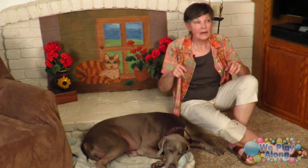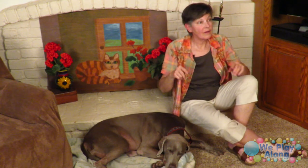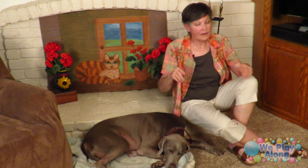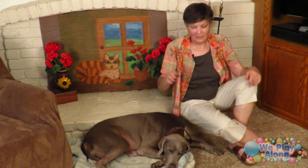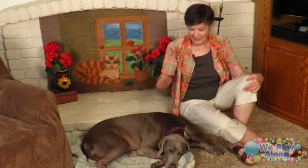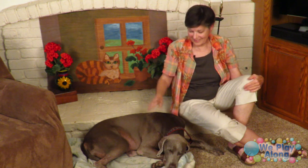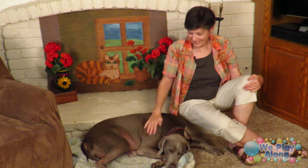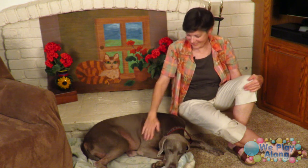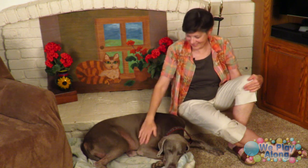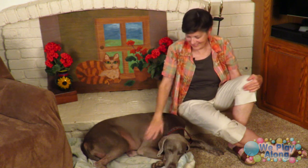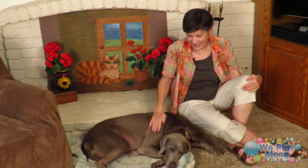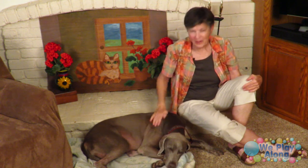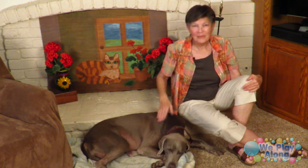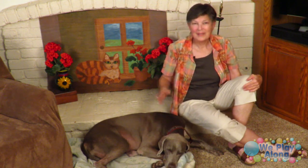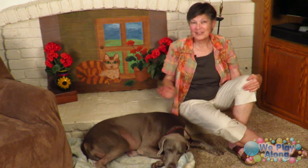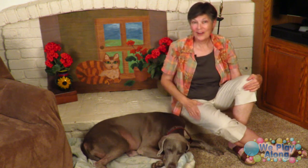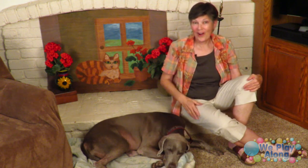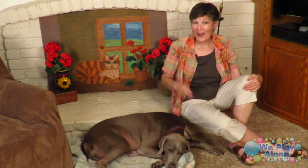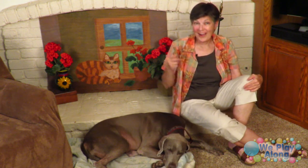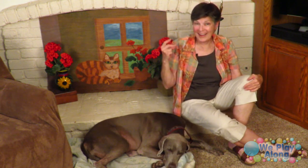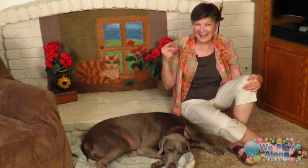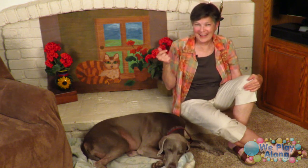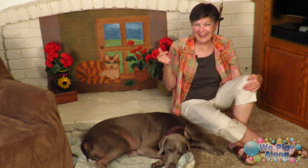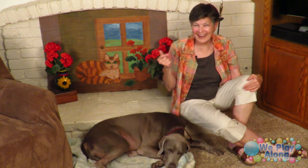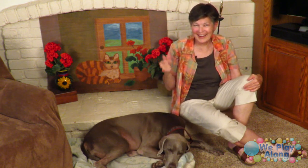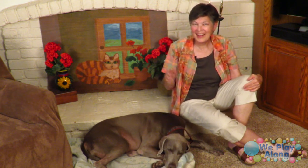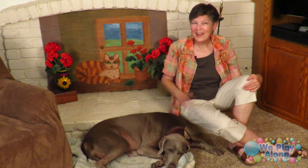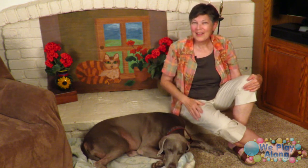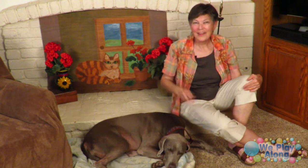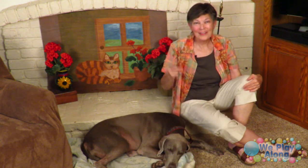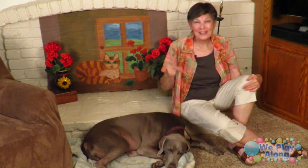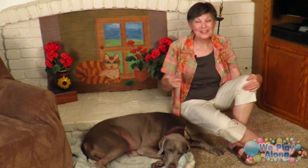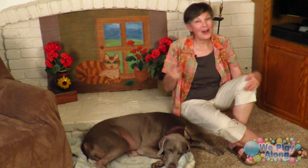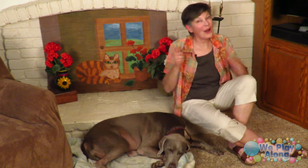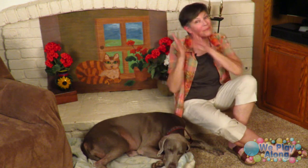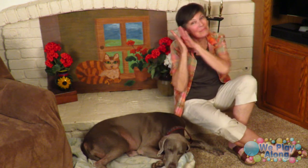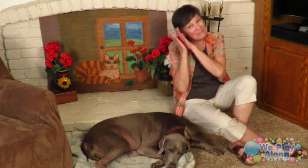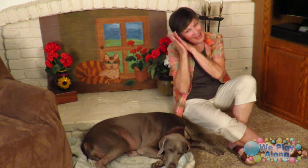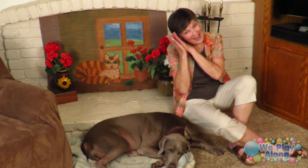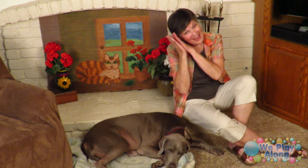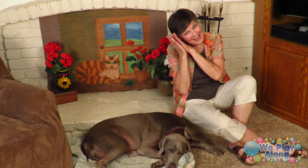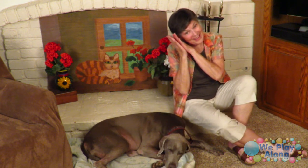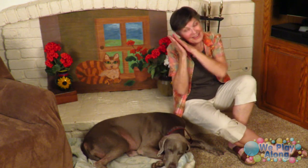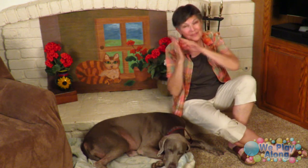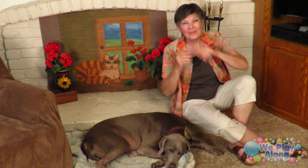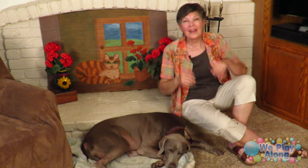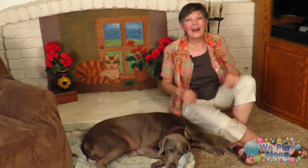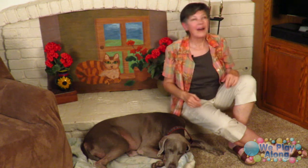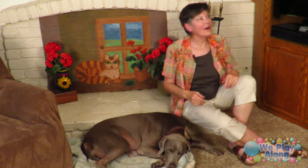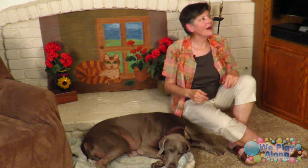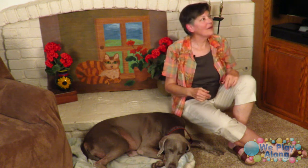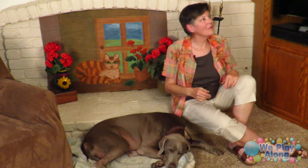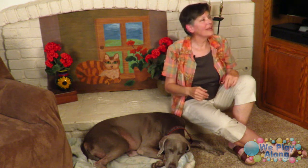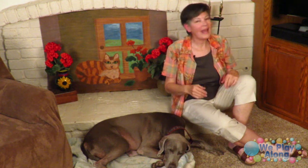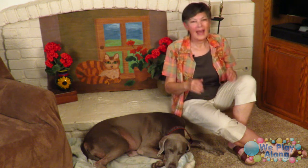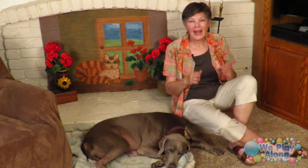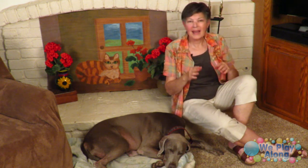dog the dog bed we had